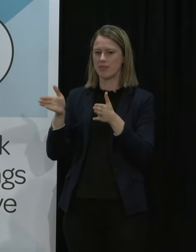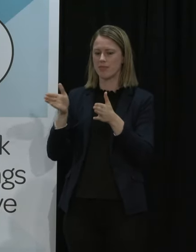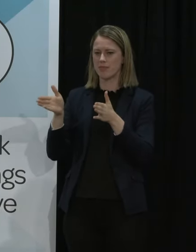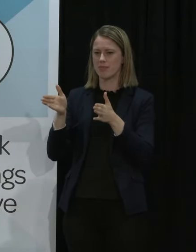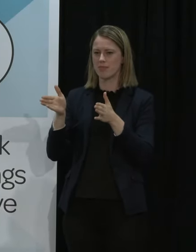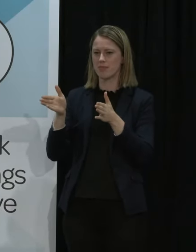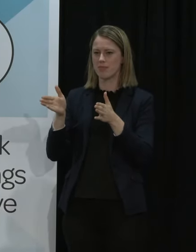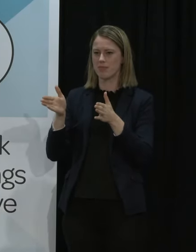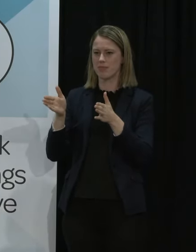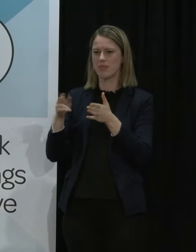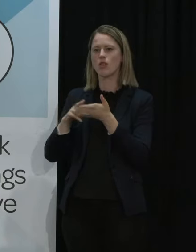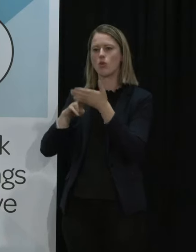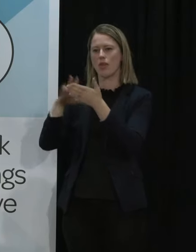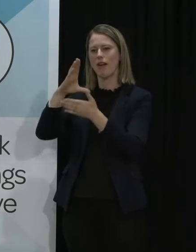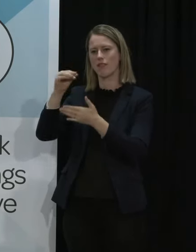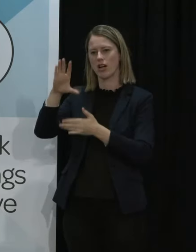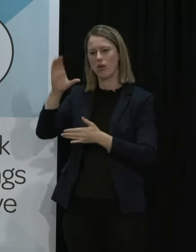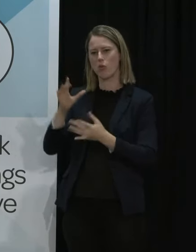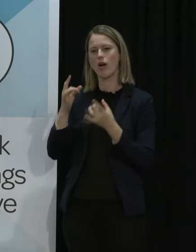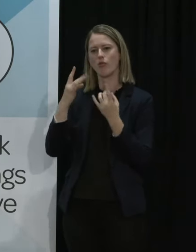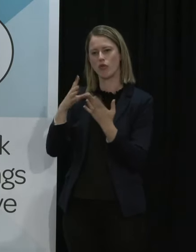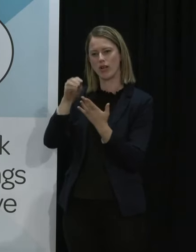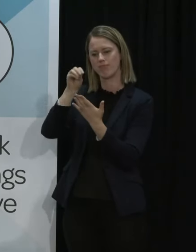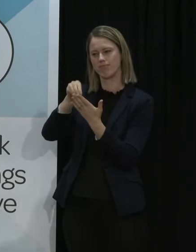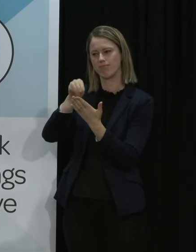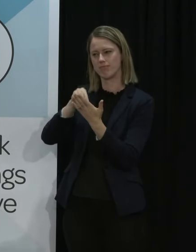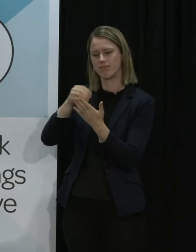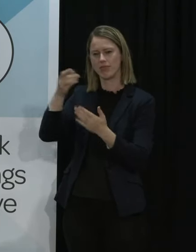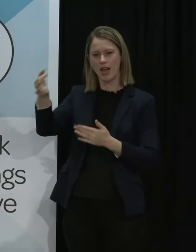the northern African countries that we've already designated